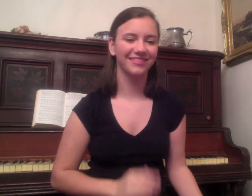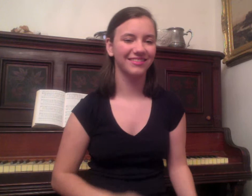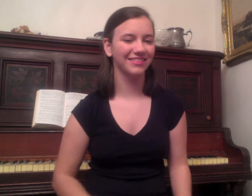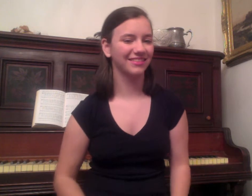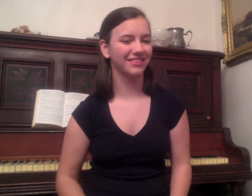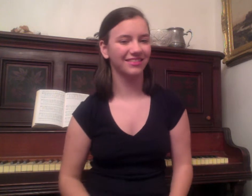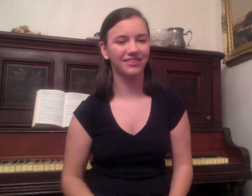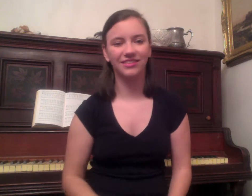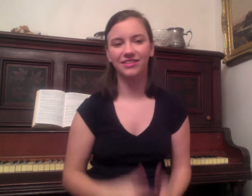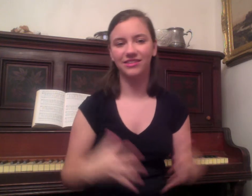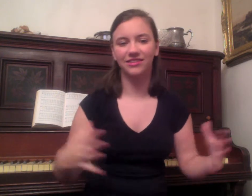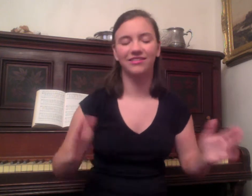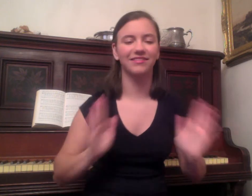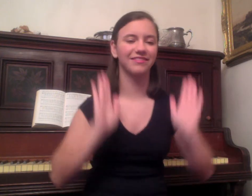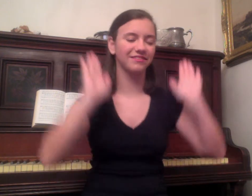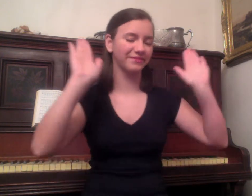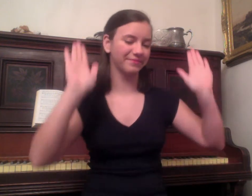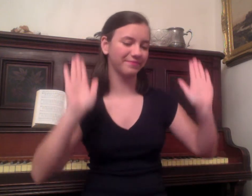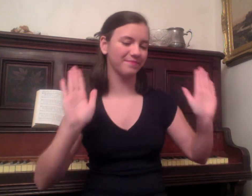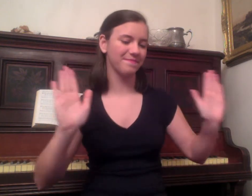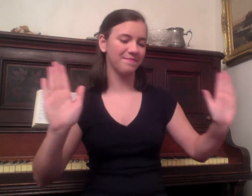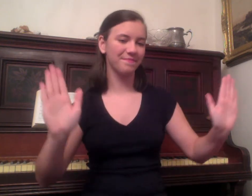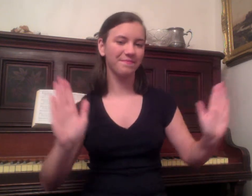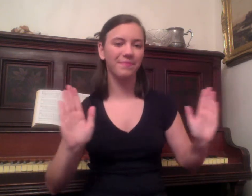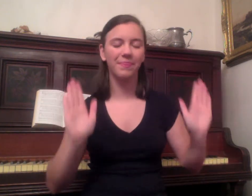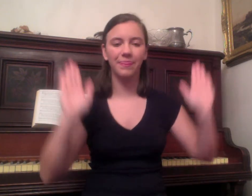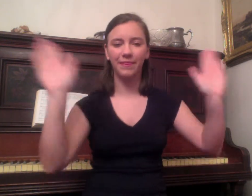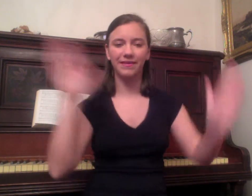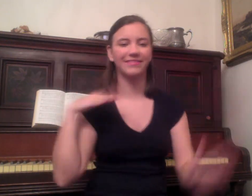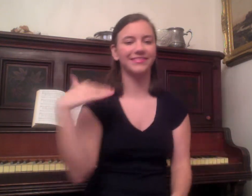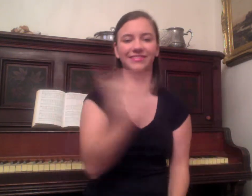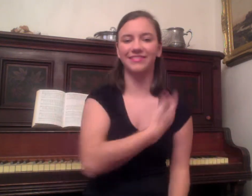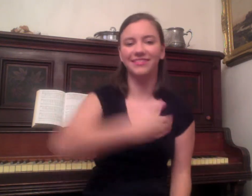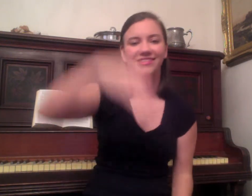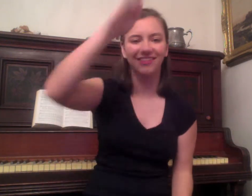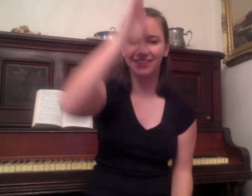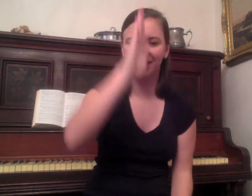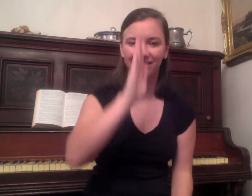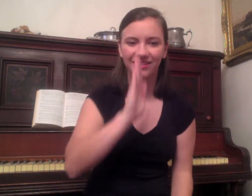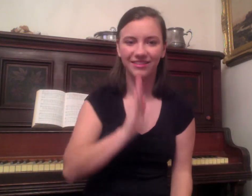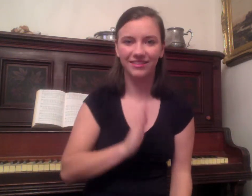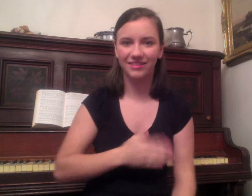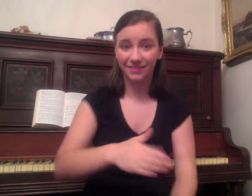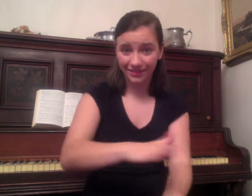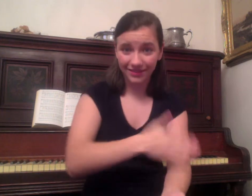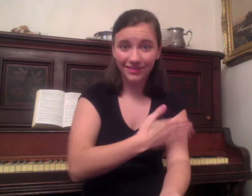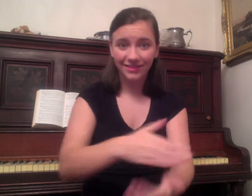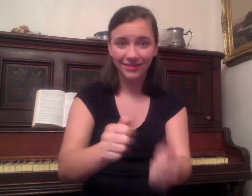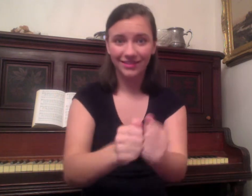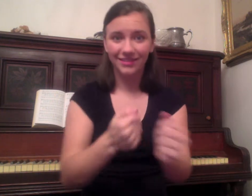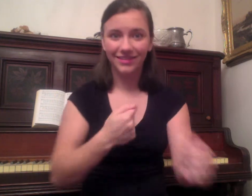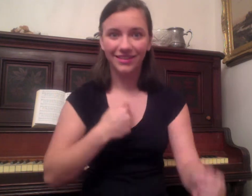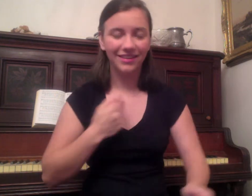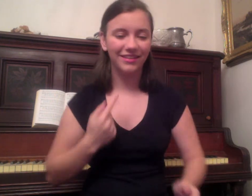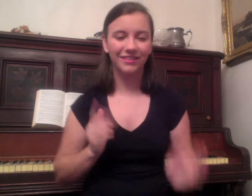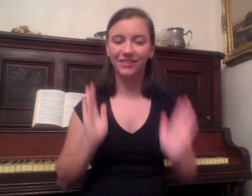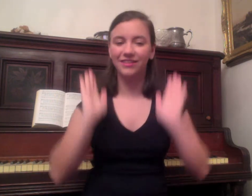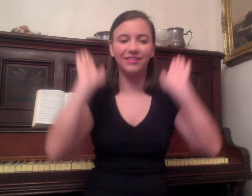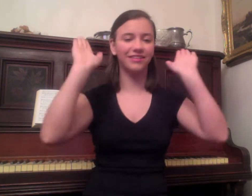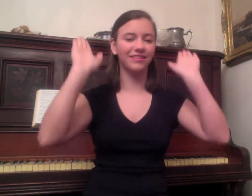How great is our God. How